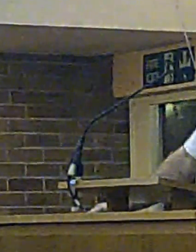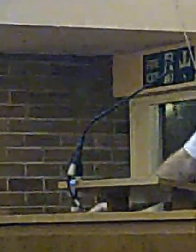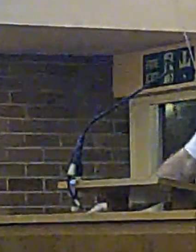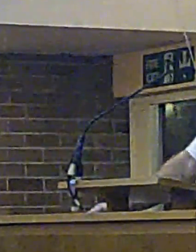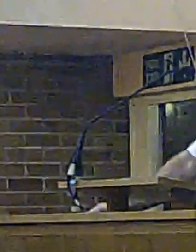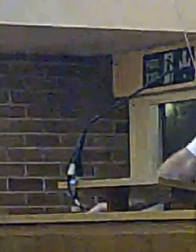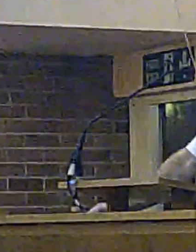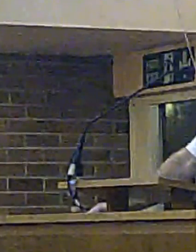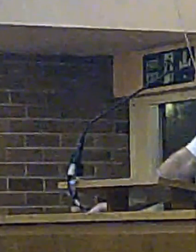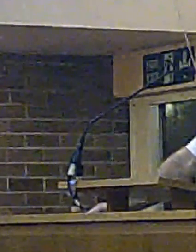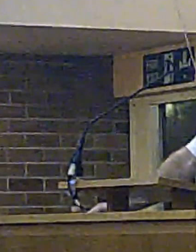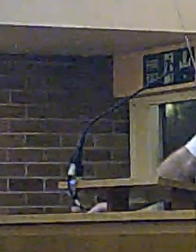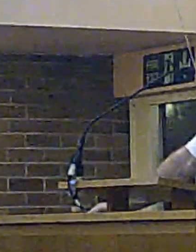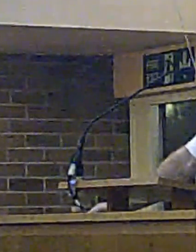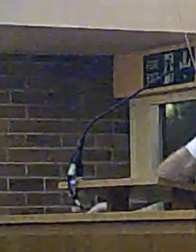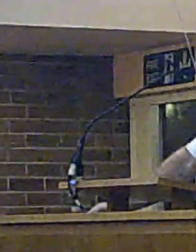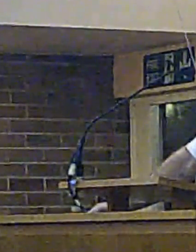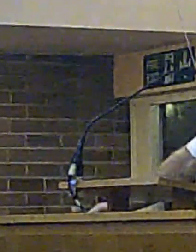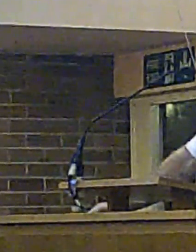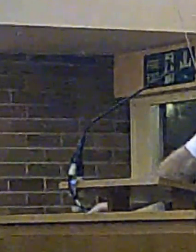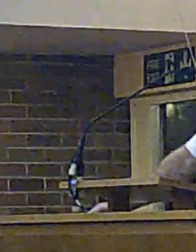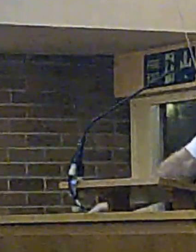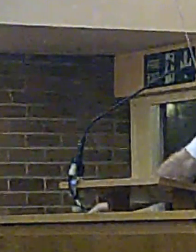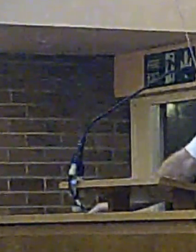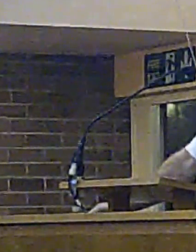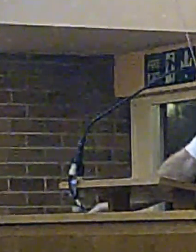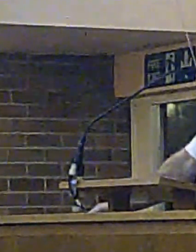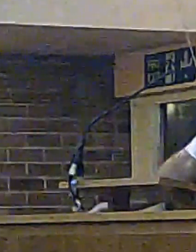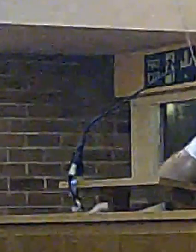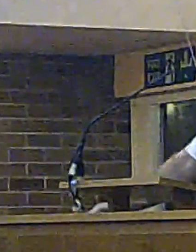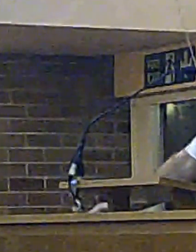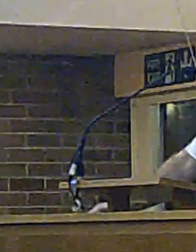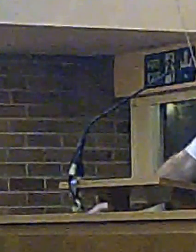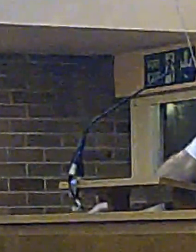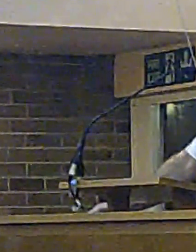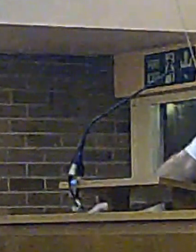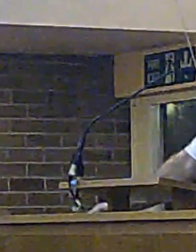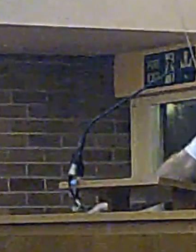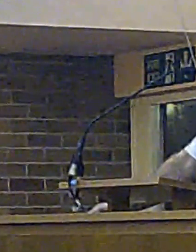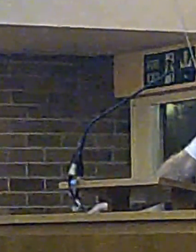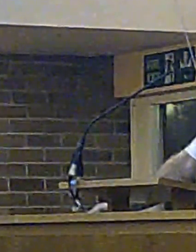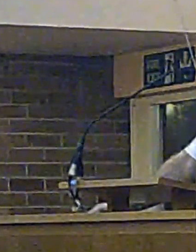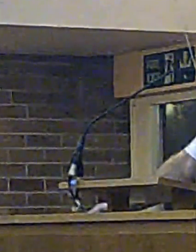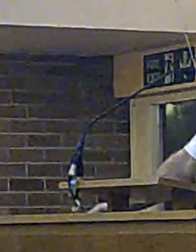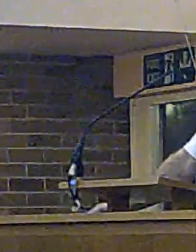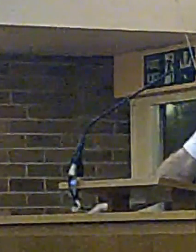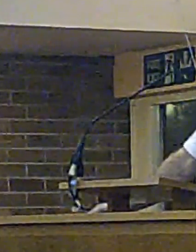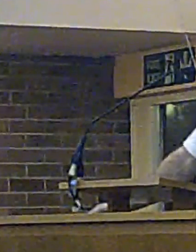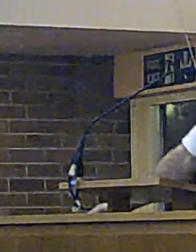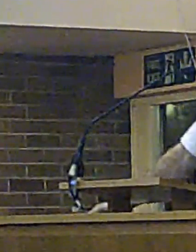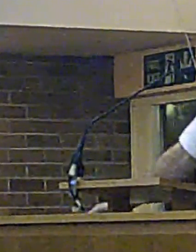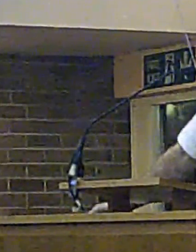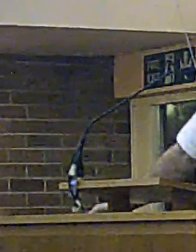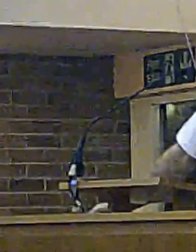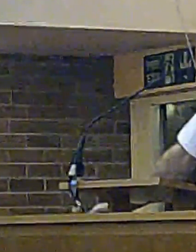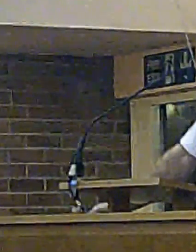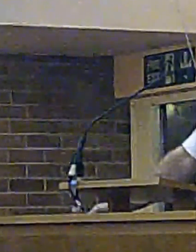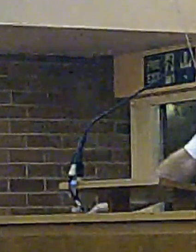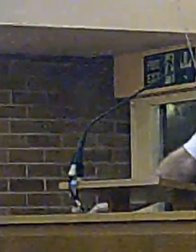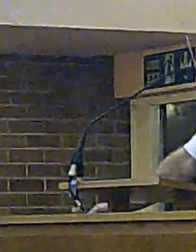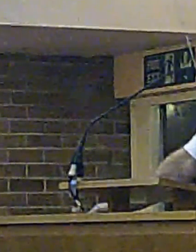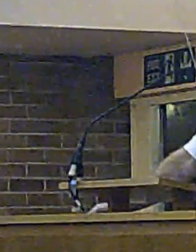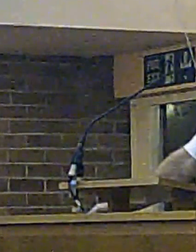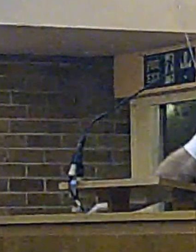The Fire and Rescue Service National Framework is required under section 21.